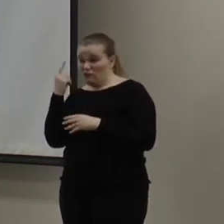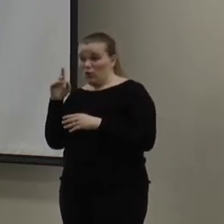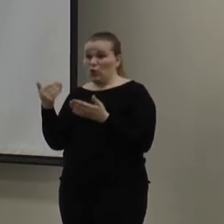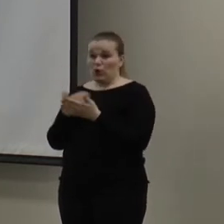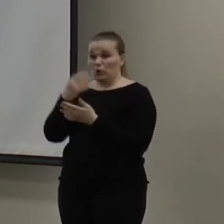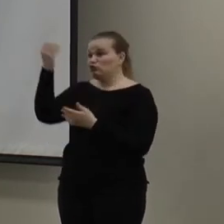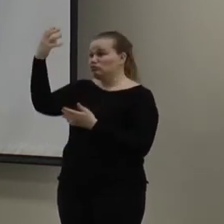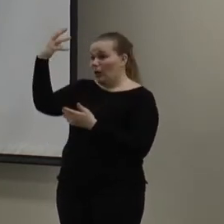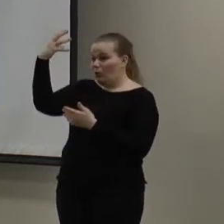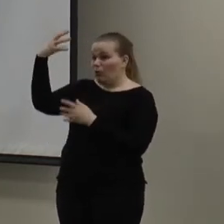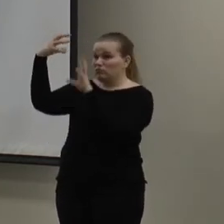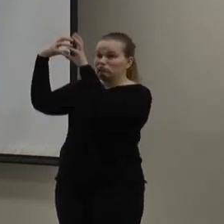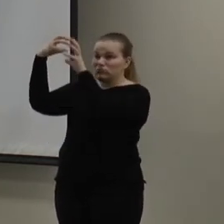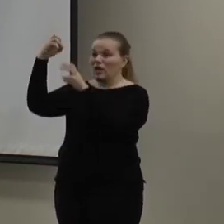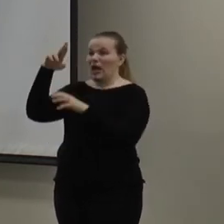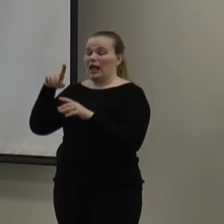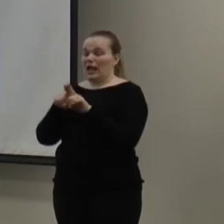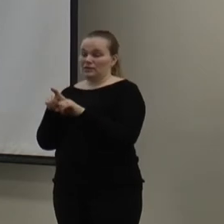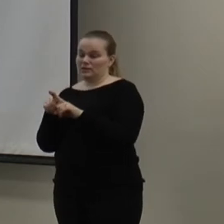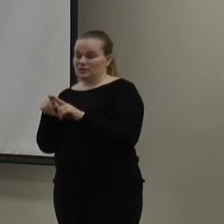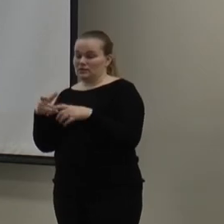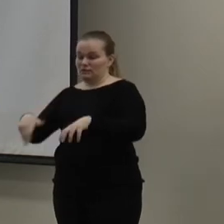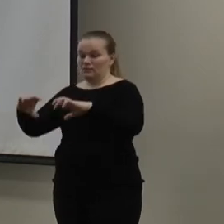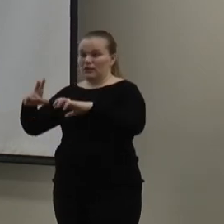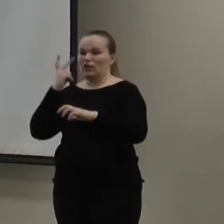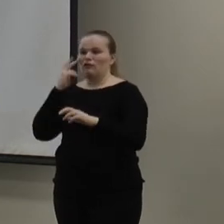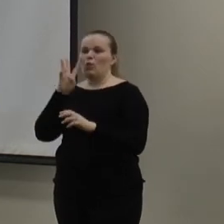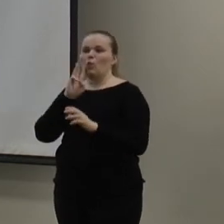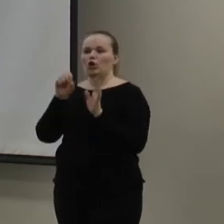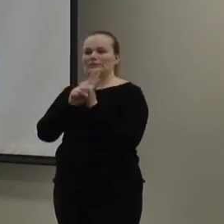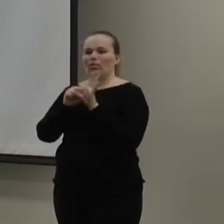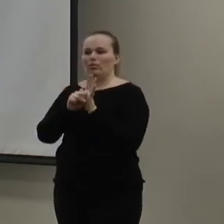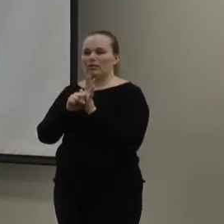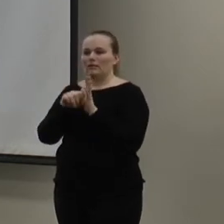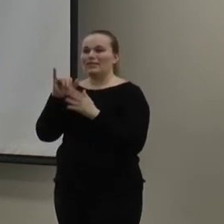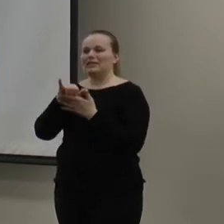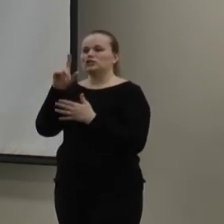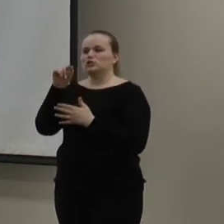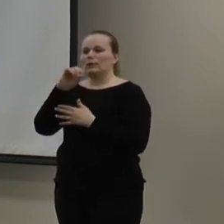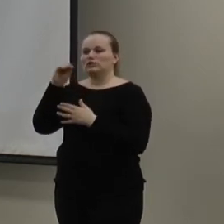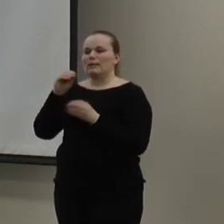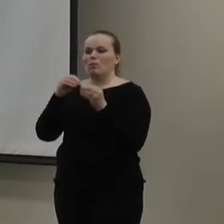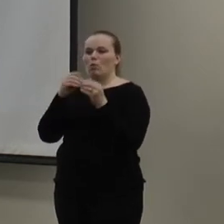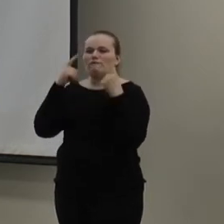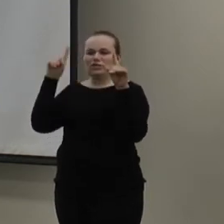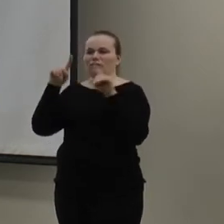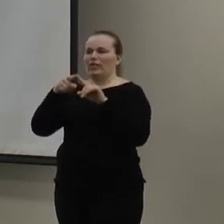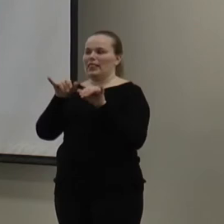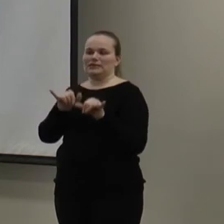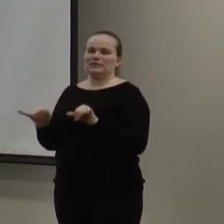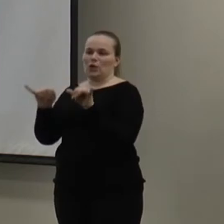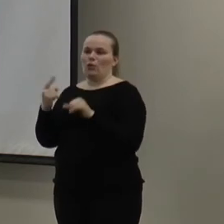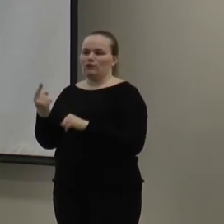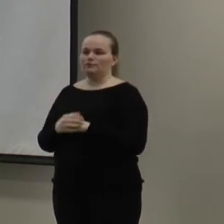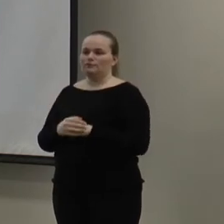fixtures and shower heads, you also want to look for the WaterSense symbol. Those are 20% more efficient than the standard. And